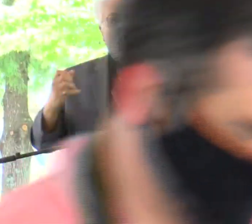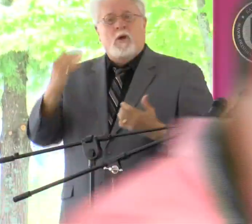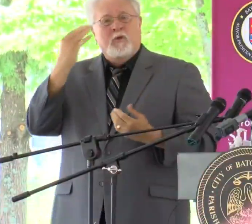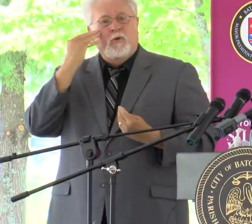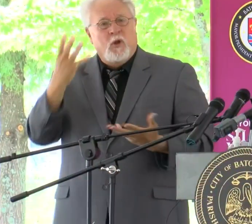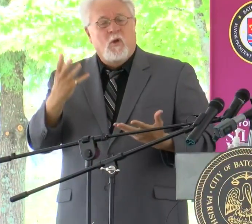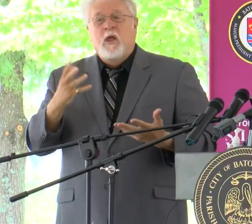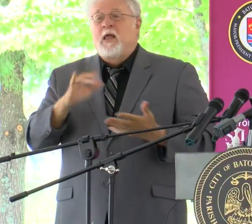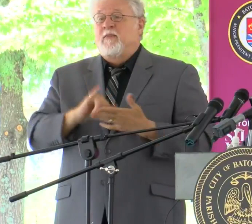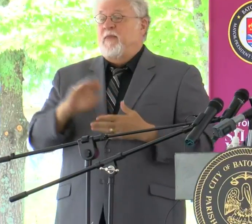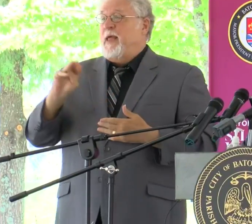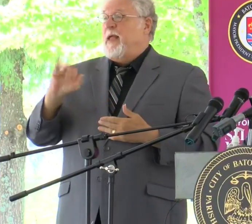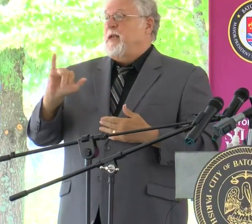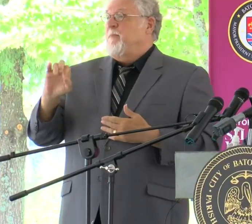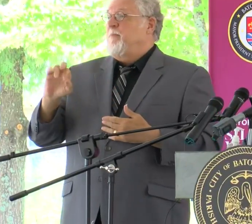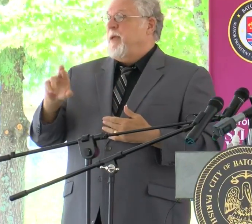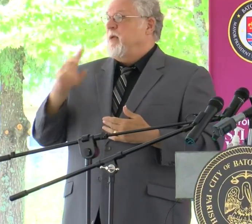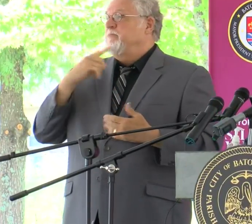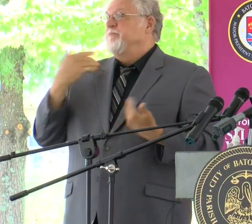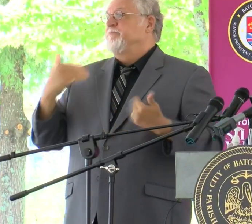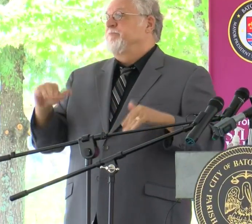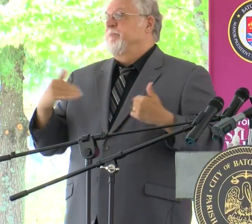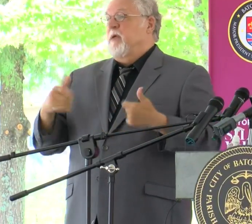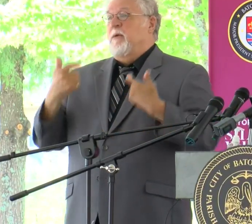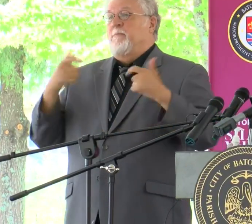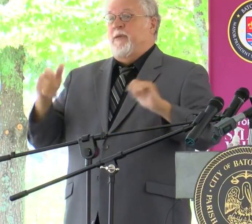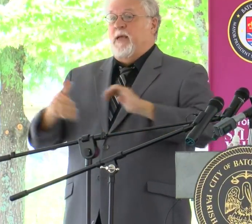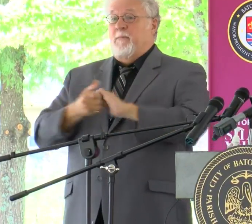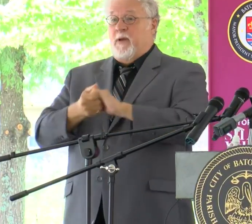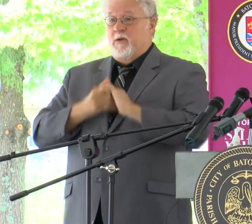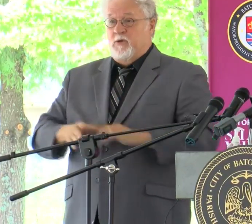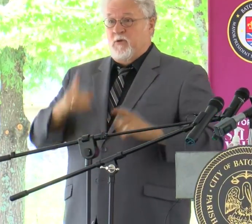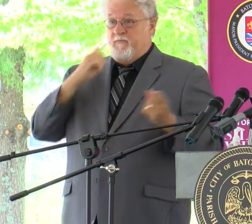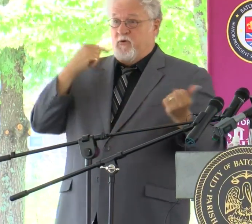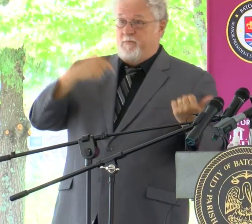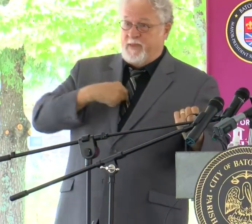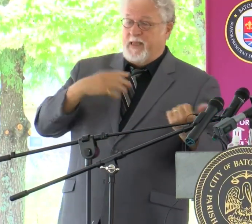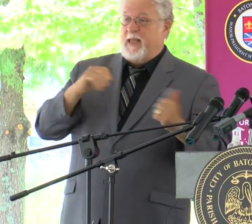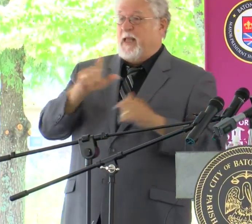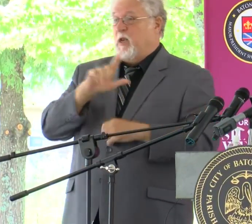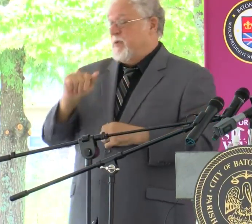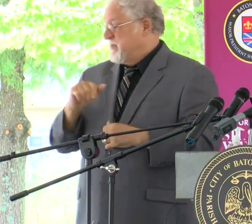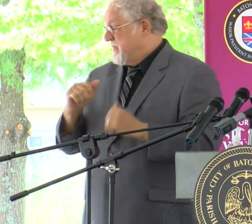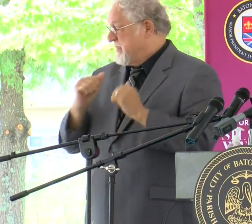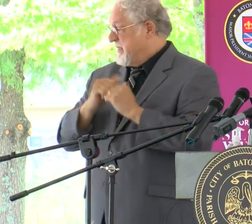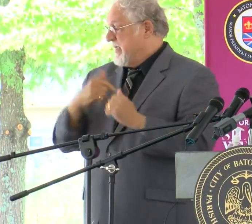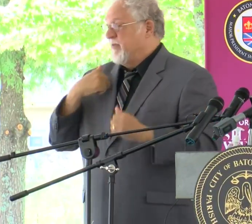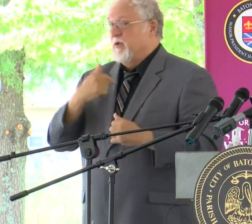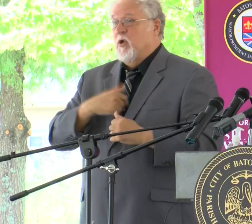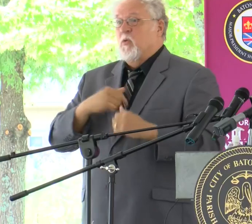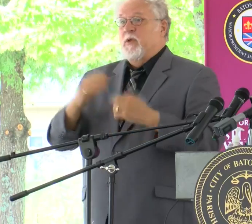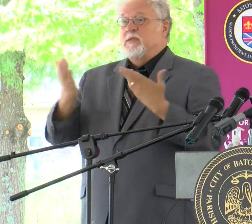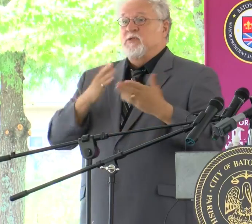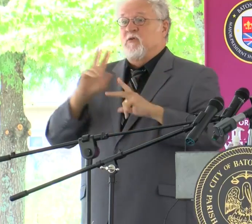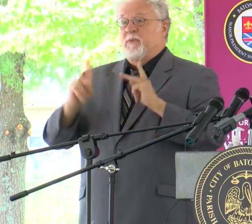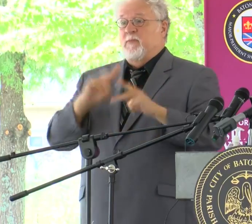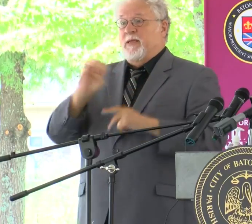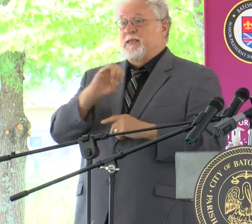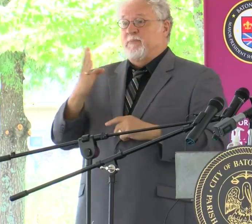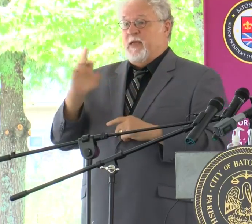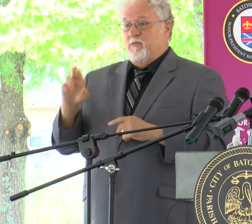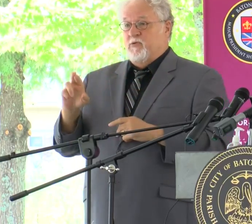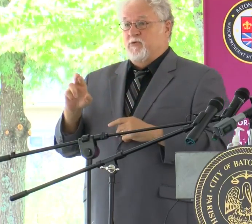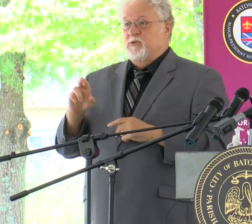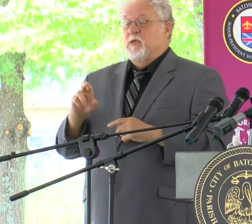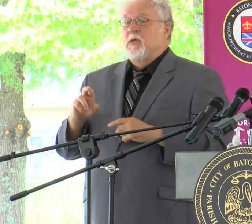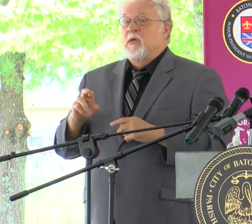know that the mayor has been a tremendous partner to me and to the state of Louisiana as together we've served the people of East Baton Rouge.